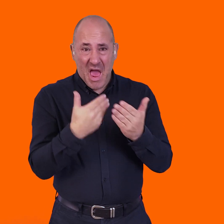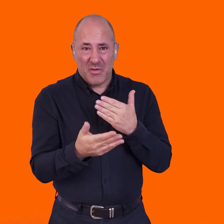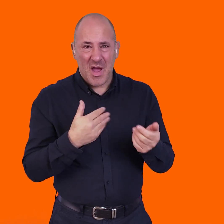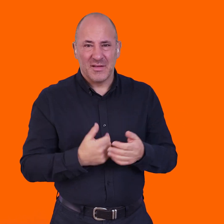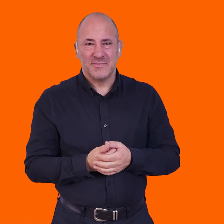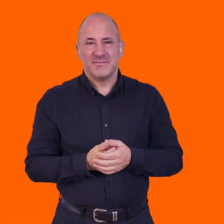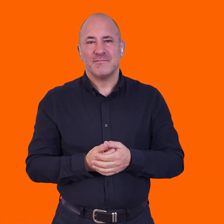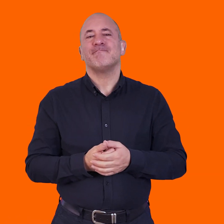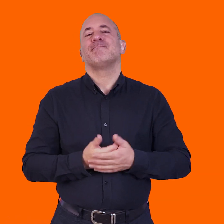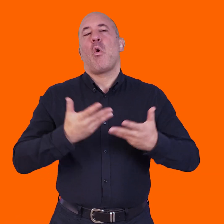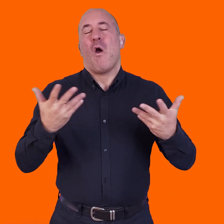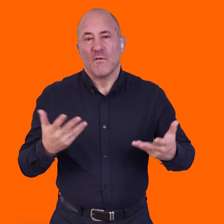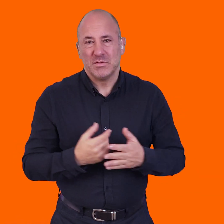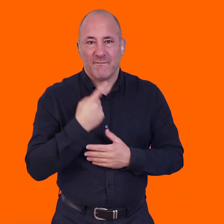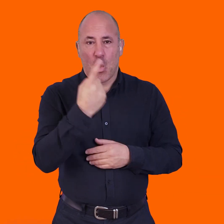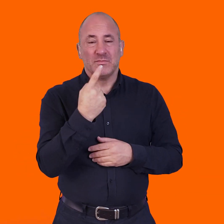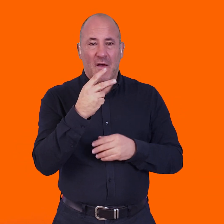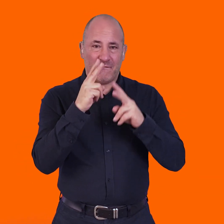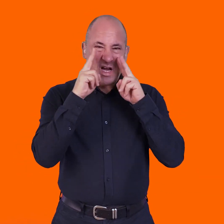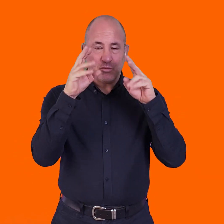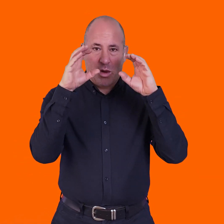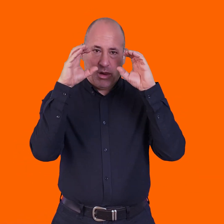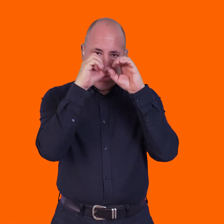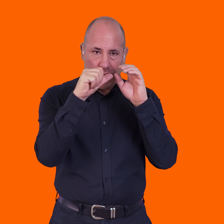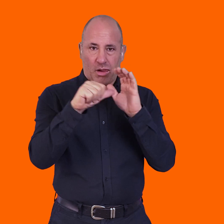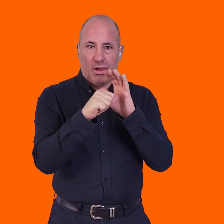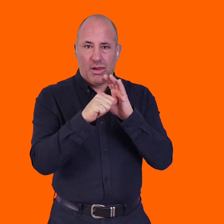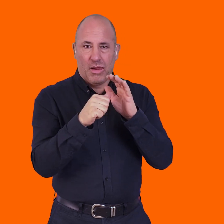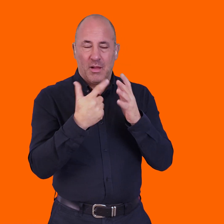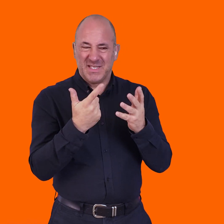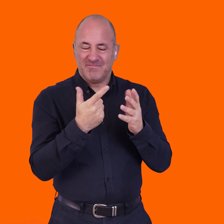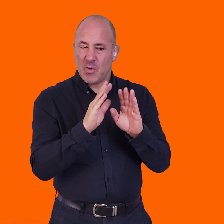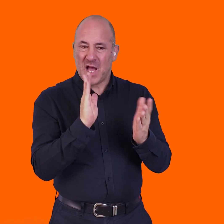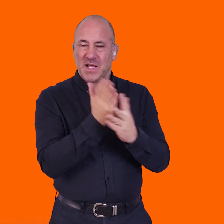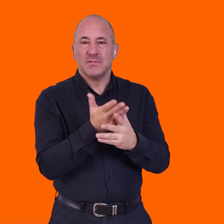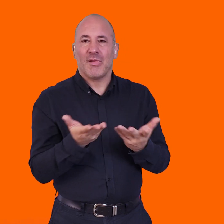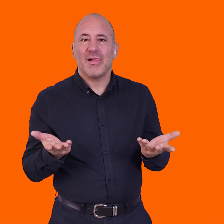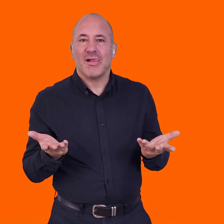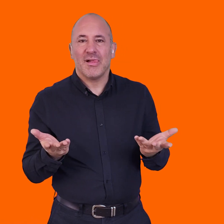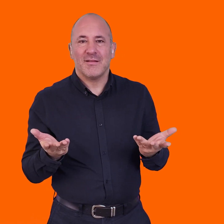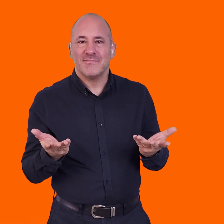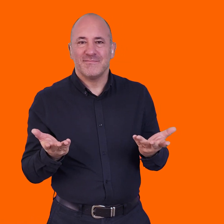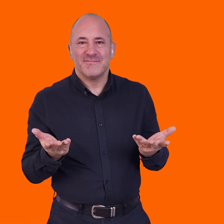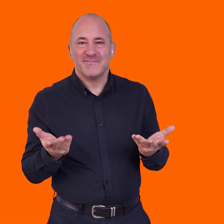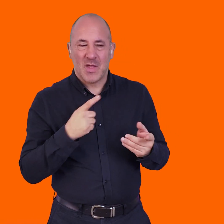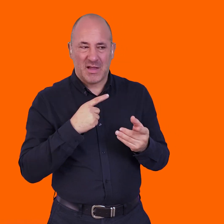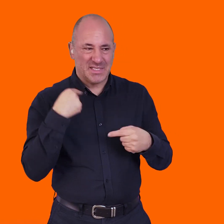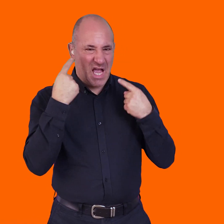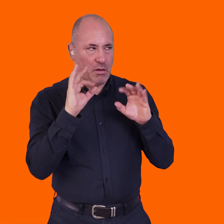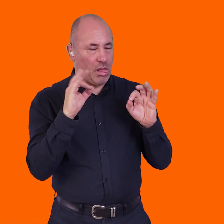it didn't really, you know, it would have been accessible. Obviously, if you were a visually impaired person, it was not really accessible at